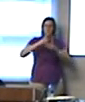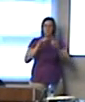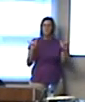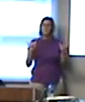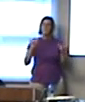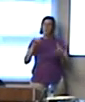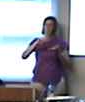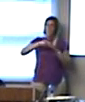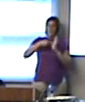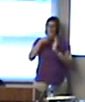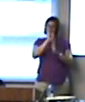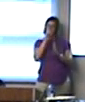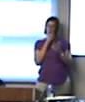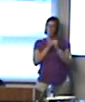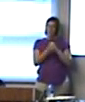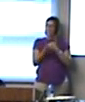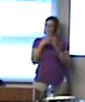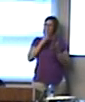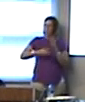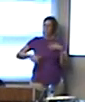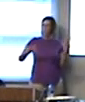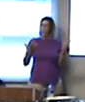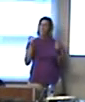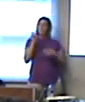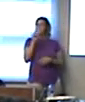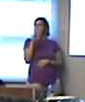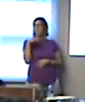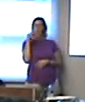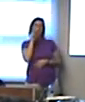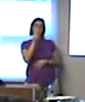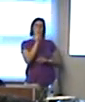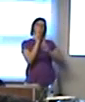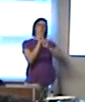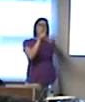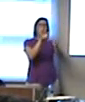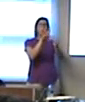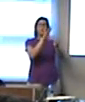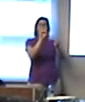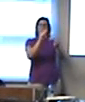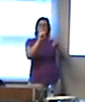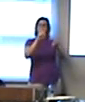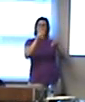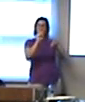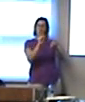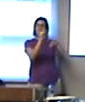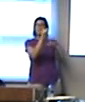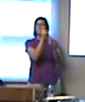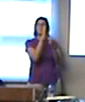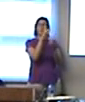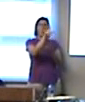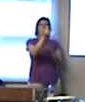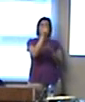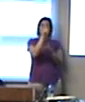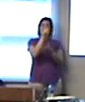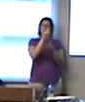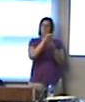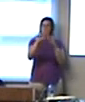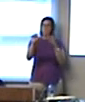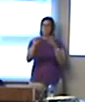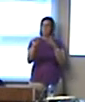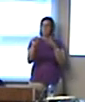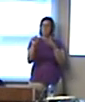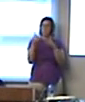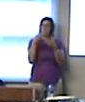cost me if this is passed? Well, if I go to County Market, up the road here, $100 worth of groceries, there's no